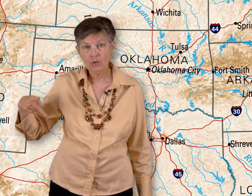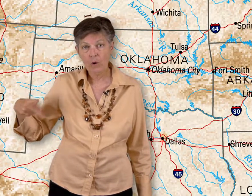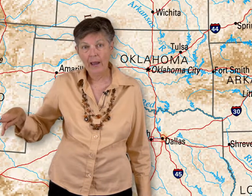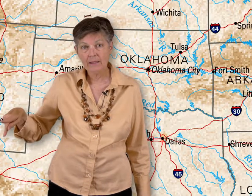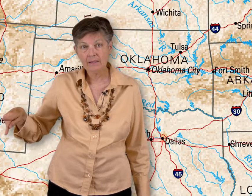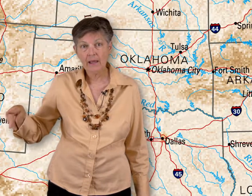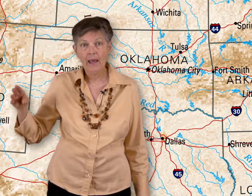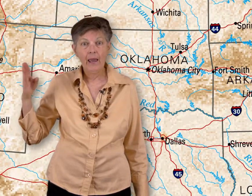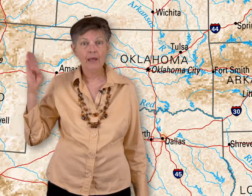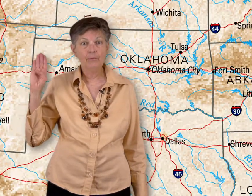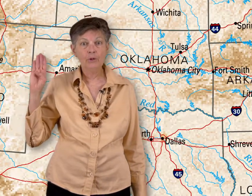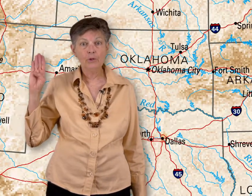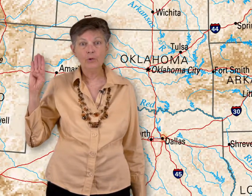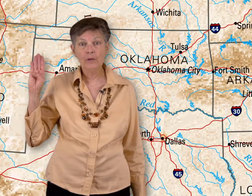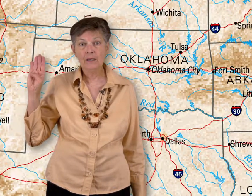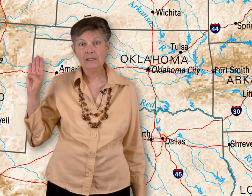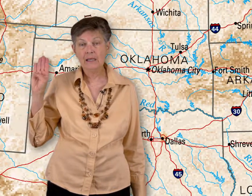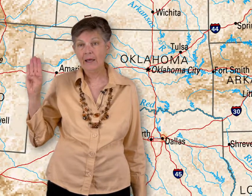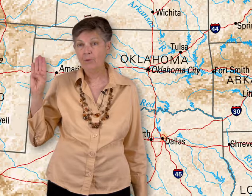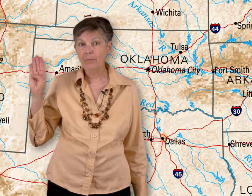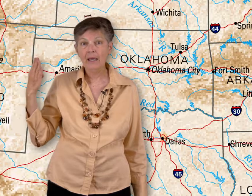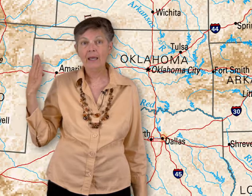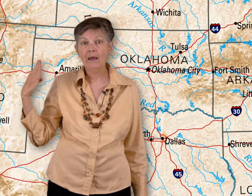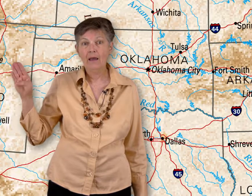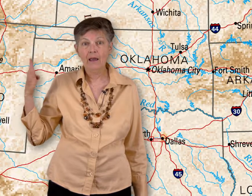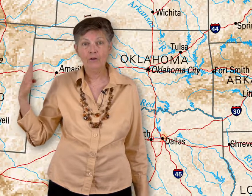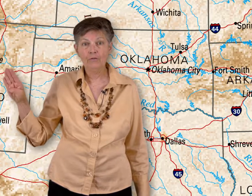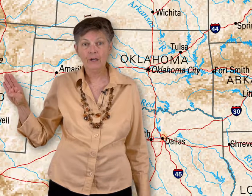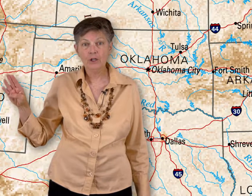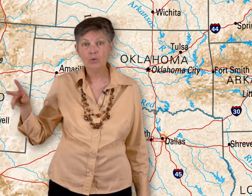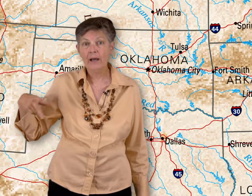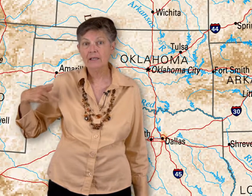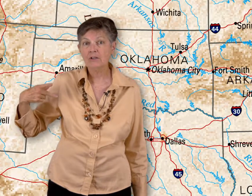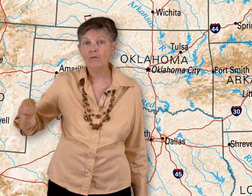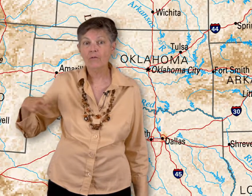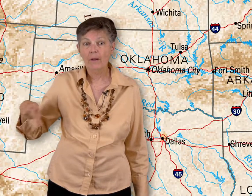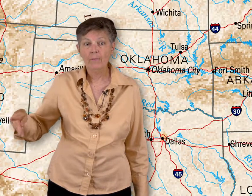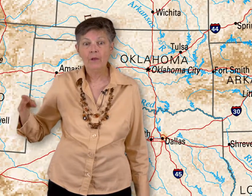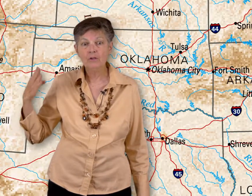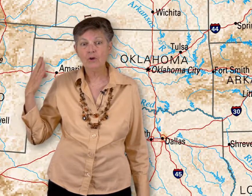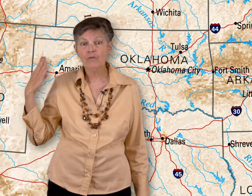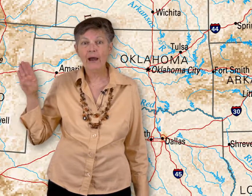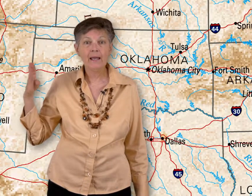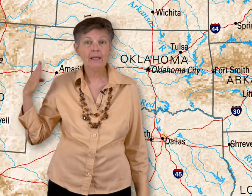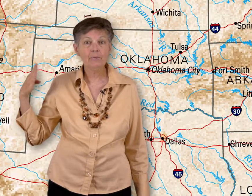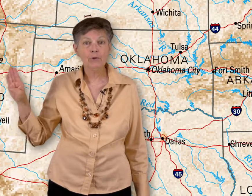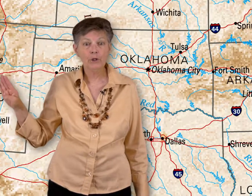twice. And blue is the letter B and you flick it twice. So violet blue.